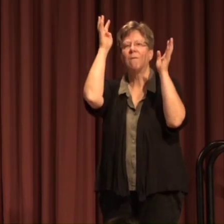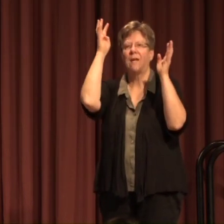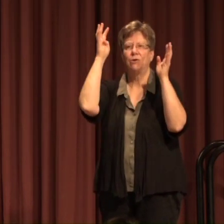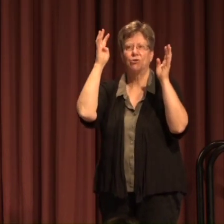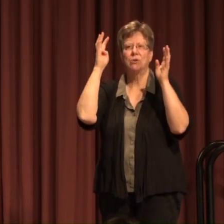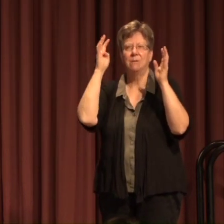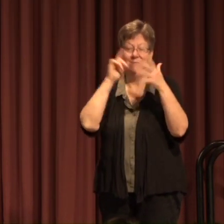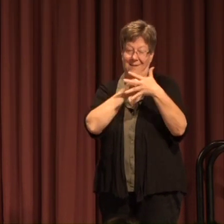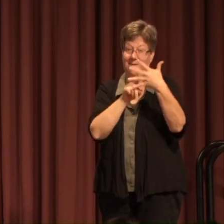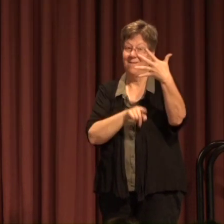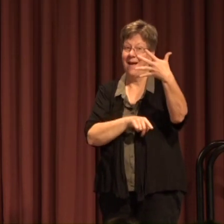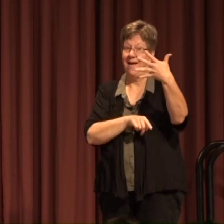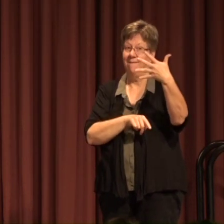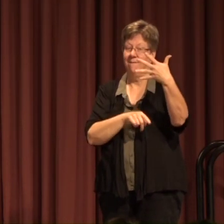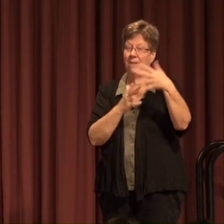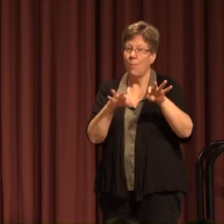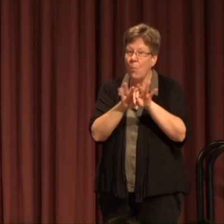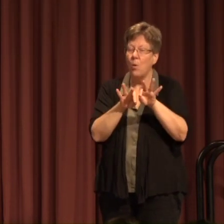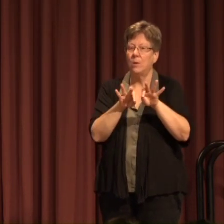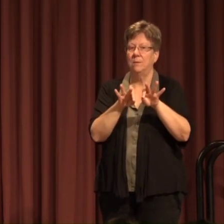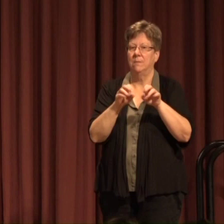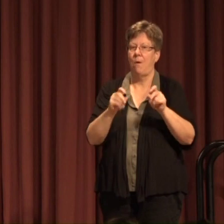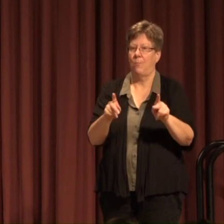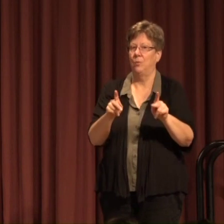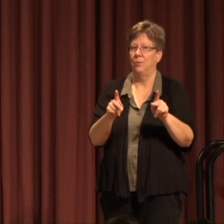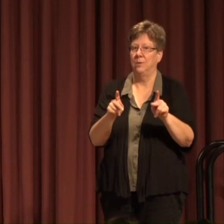Five important strategic opportunities